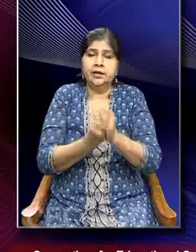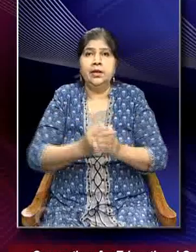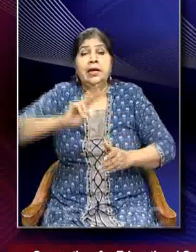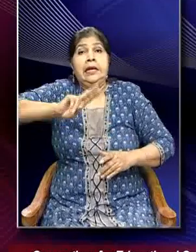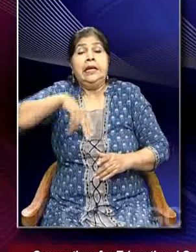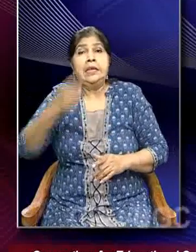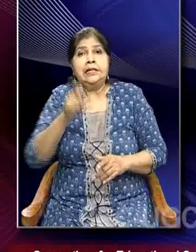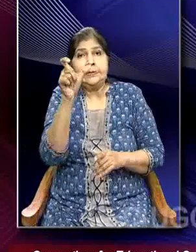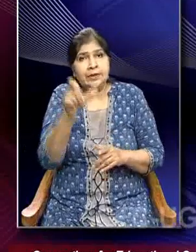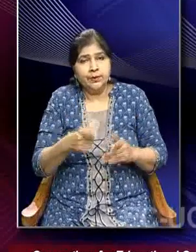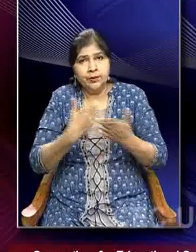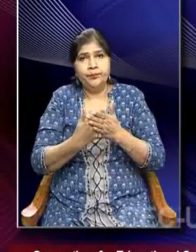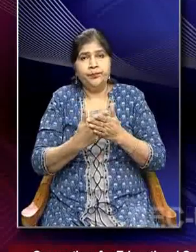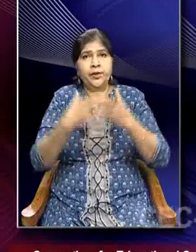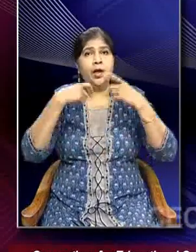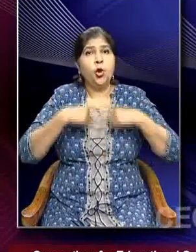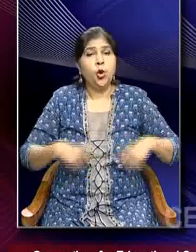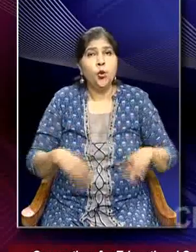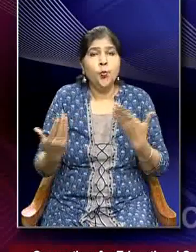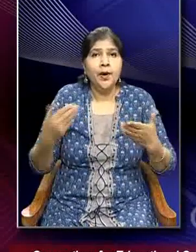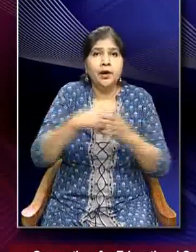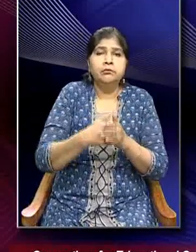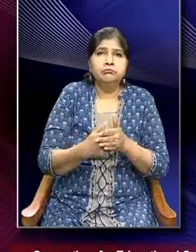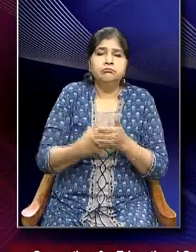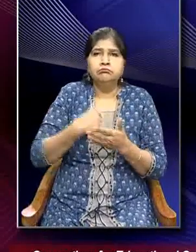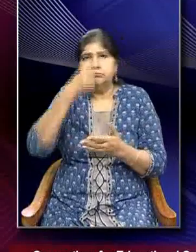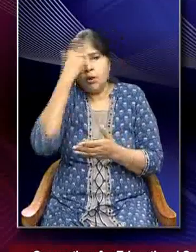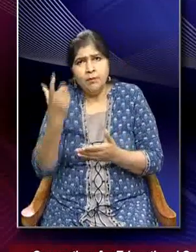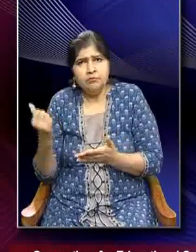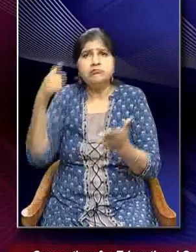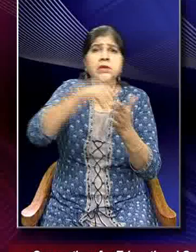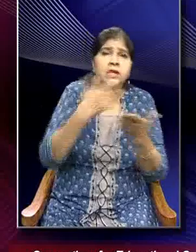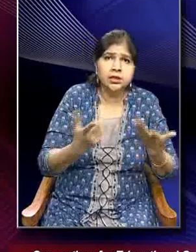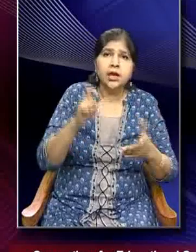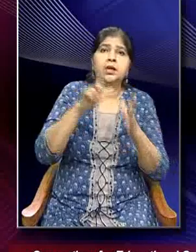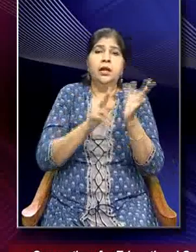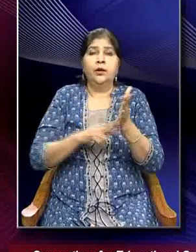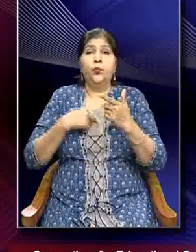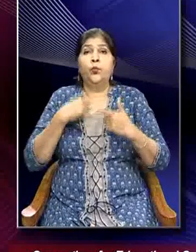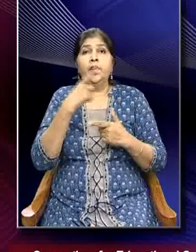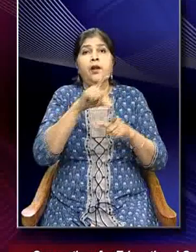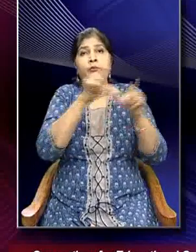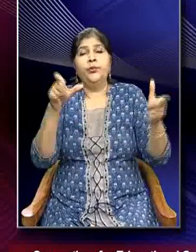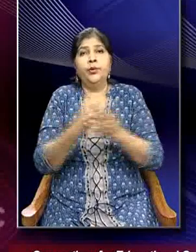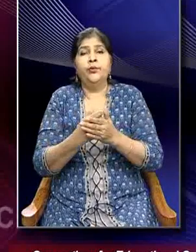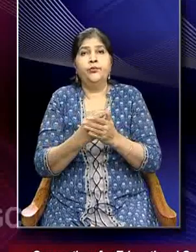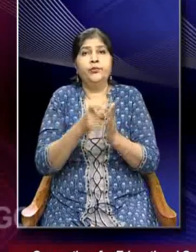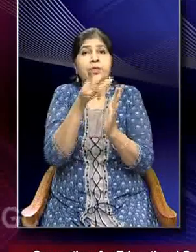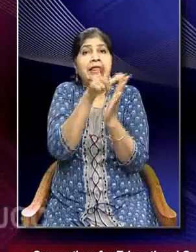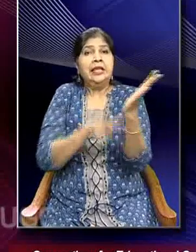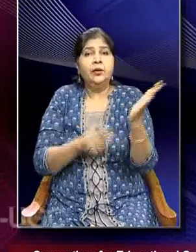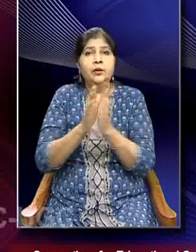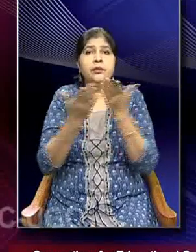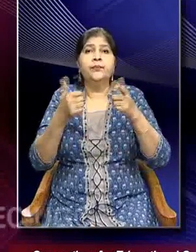perspective of human causes of climate change. And for that, we will refer to the theory of